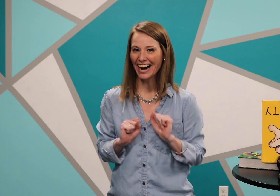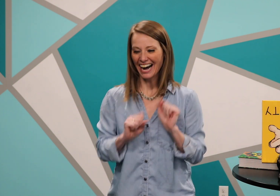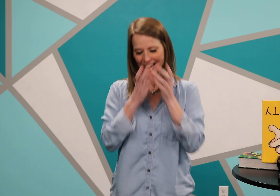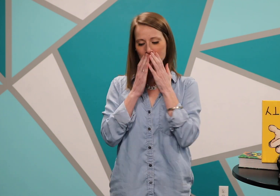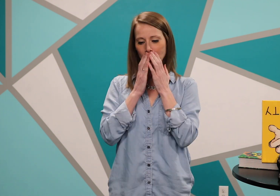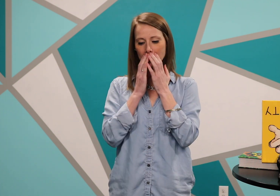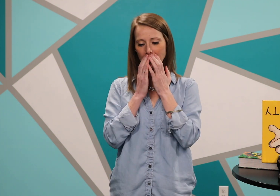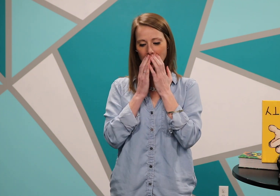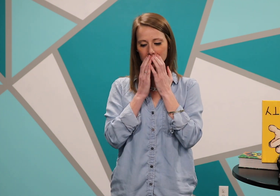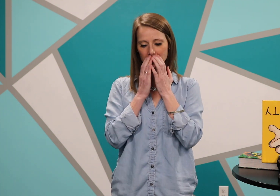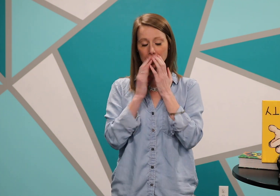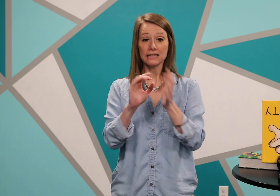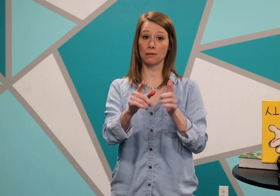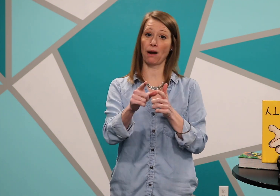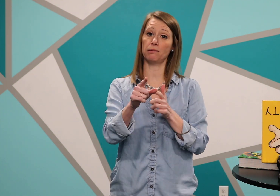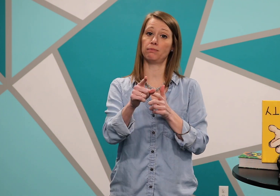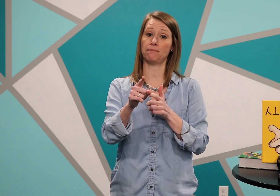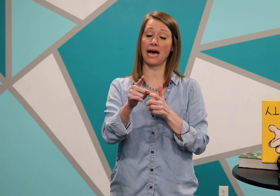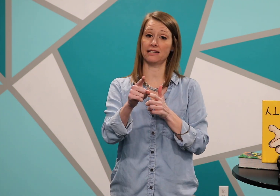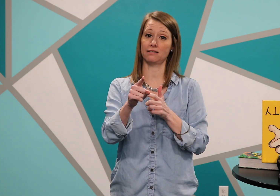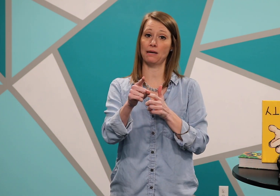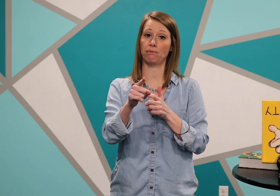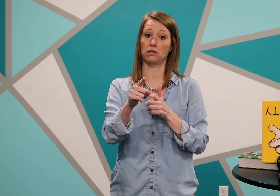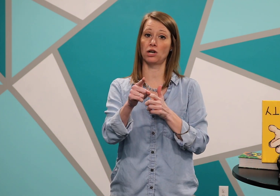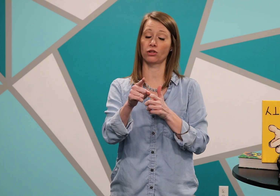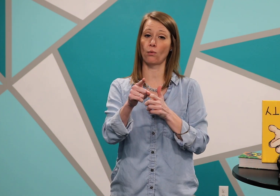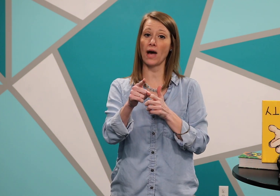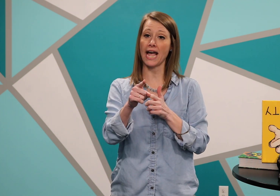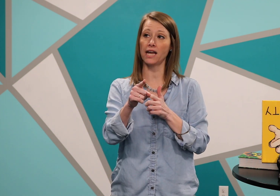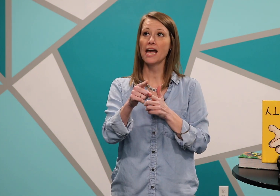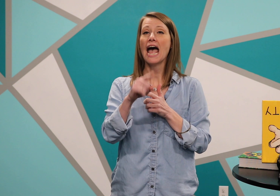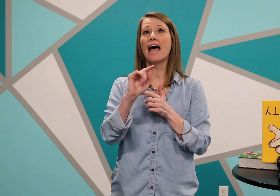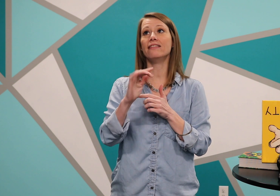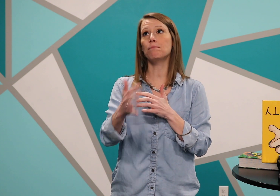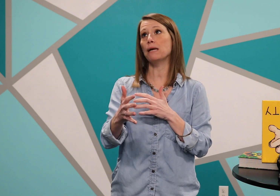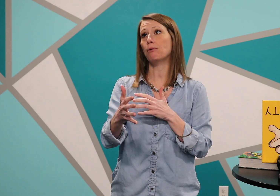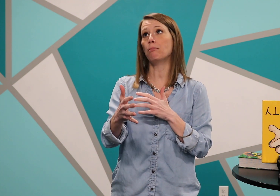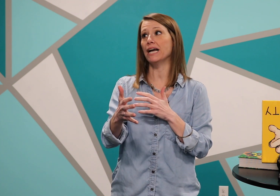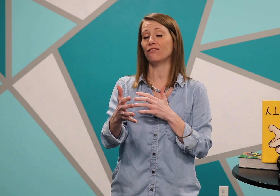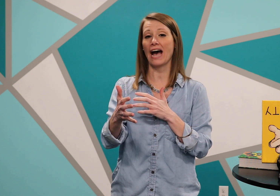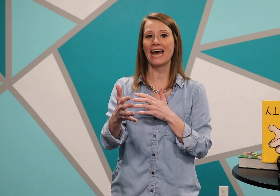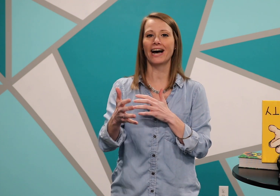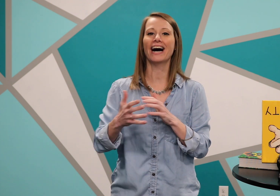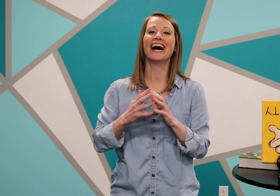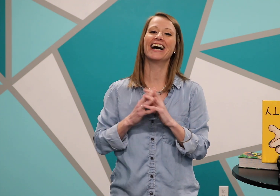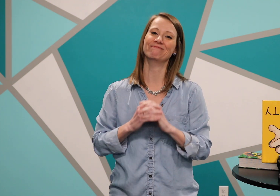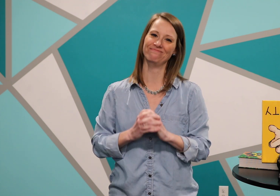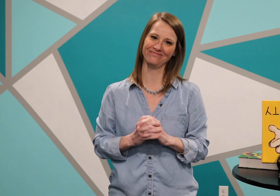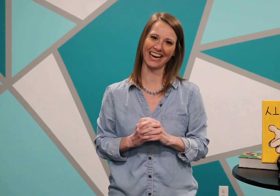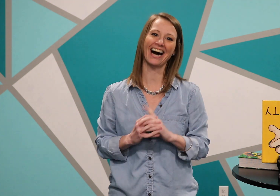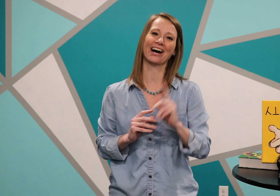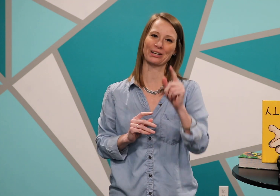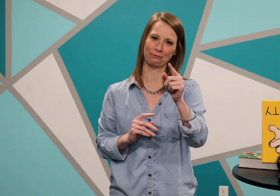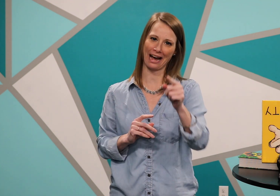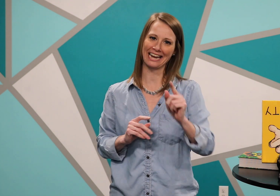What about they probably passed people along the way, and the people might have had a crying